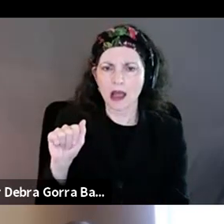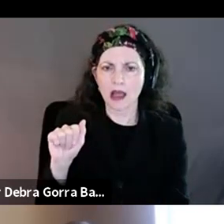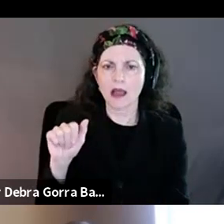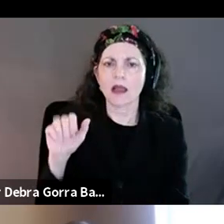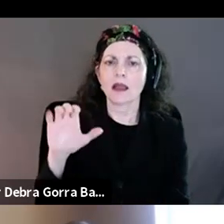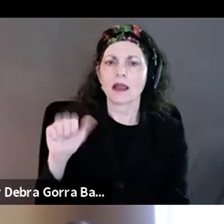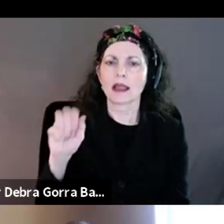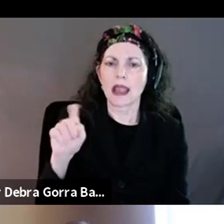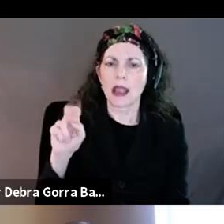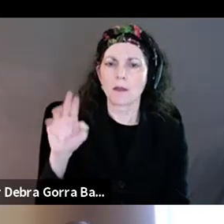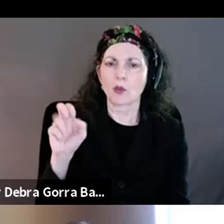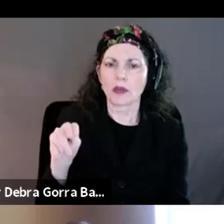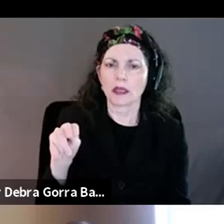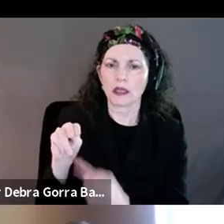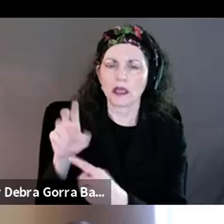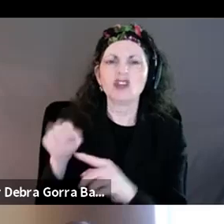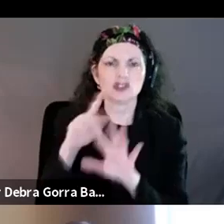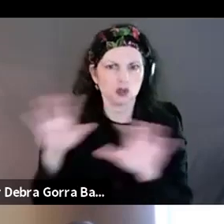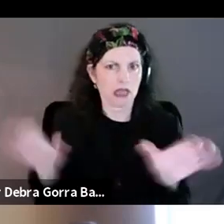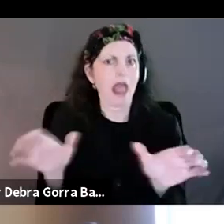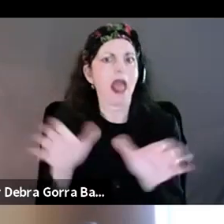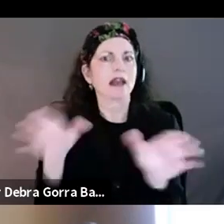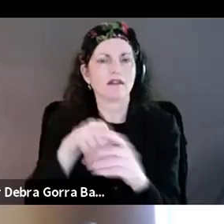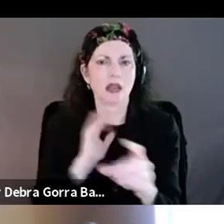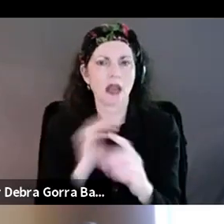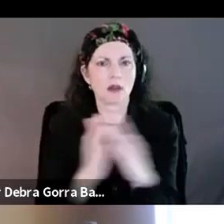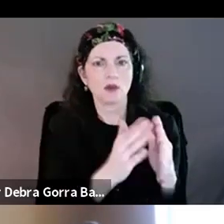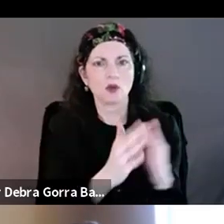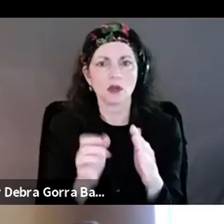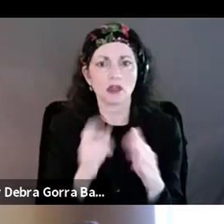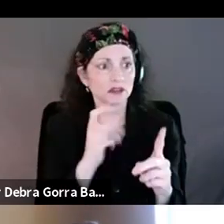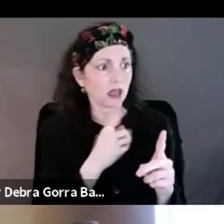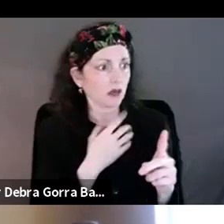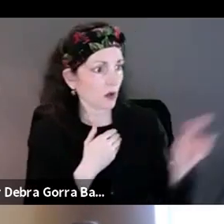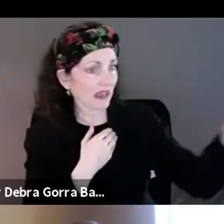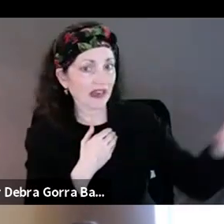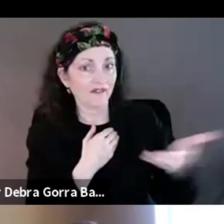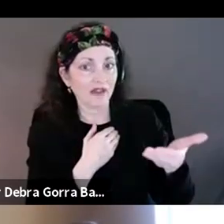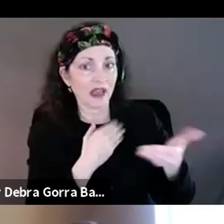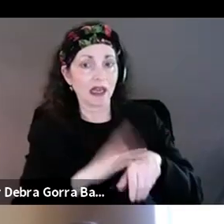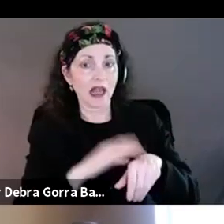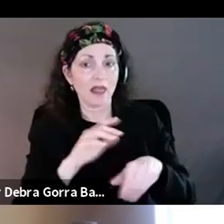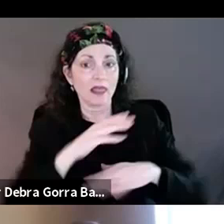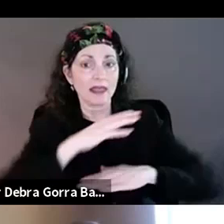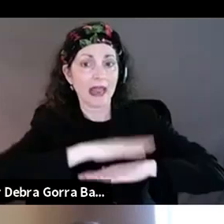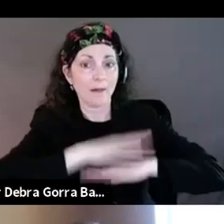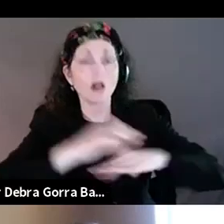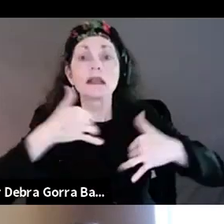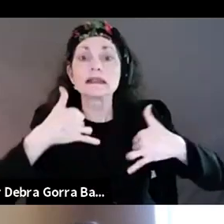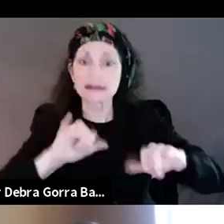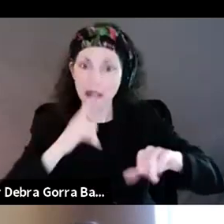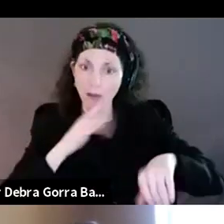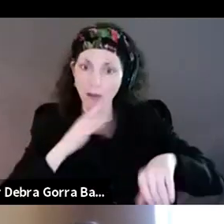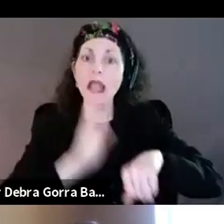community. And she said, you know, you can be invited to the table and still be on the menu. And it was so